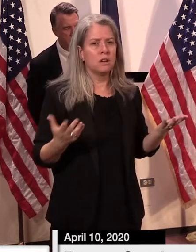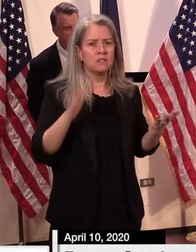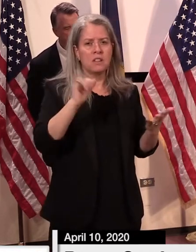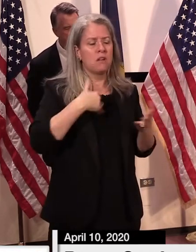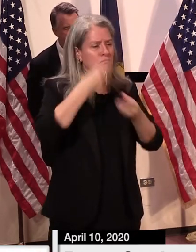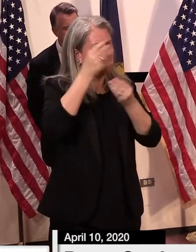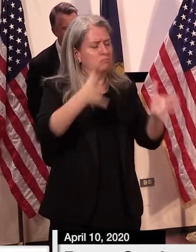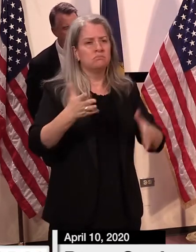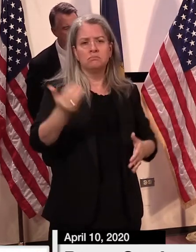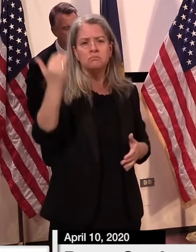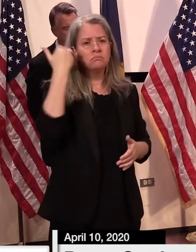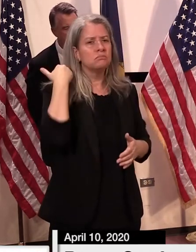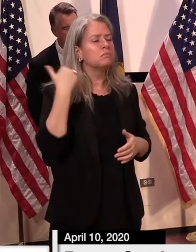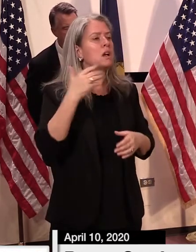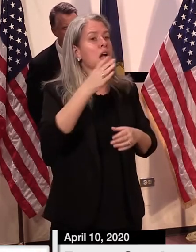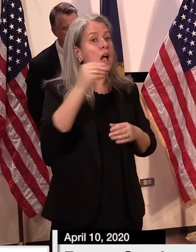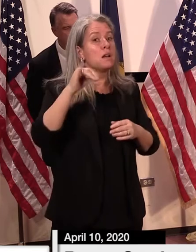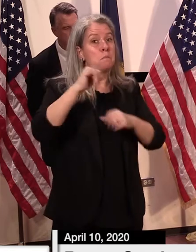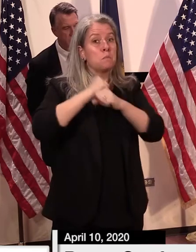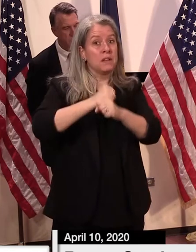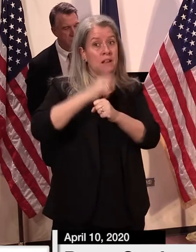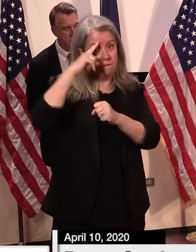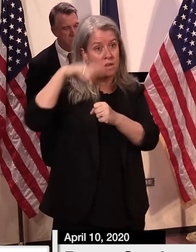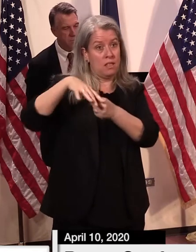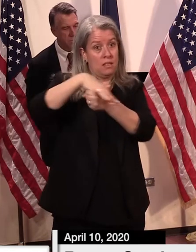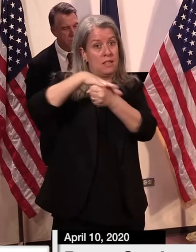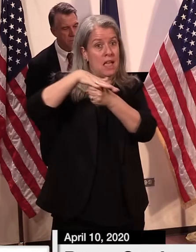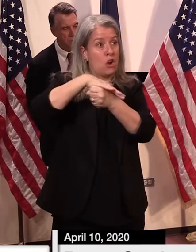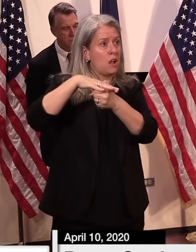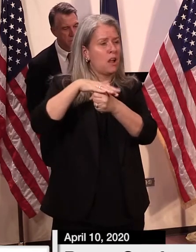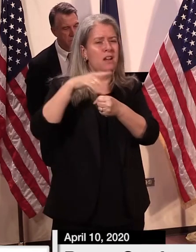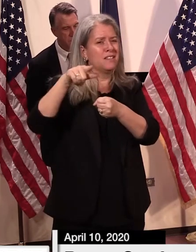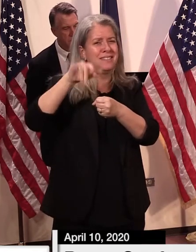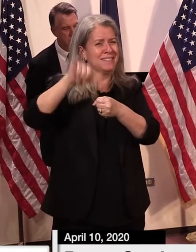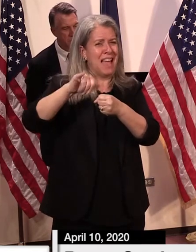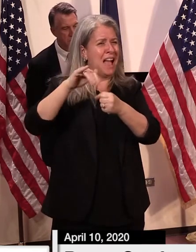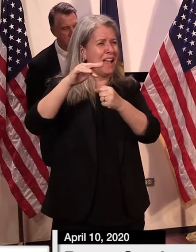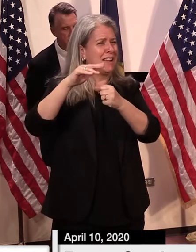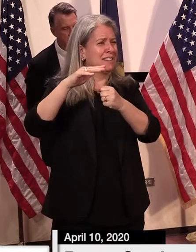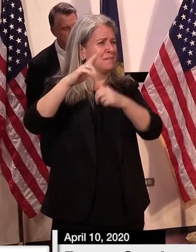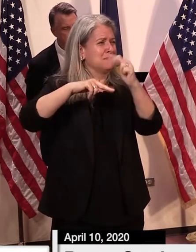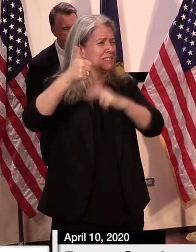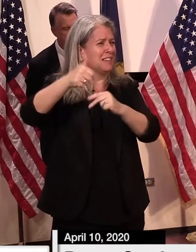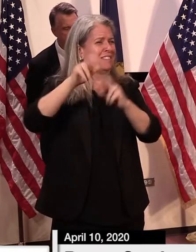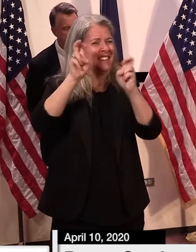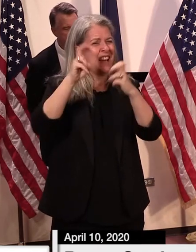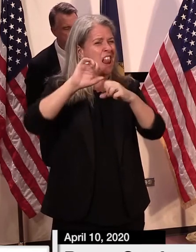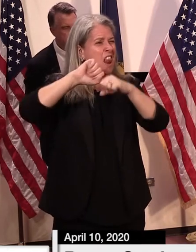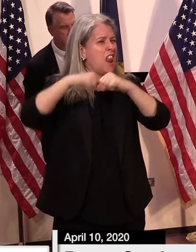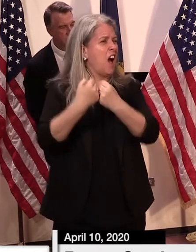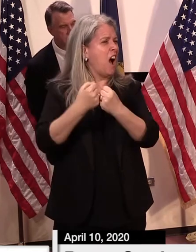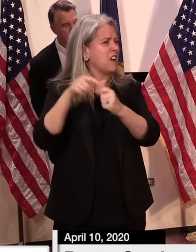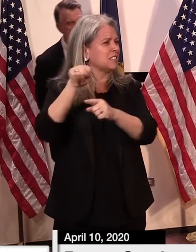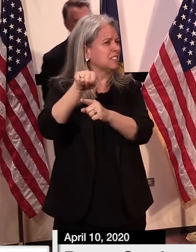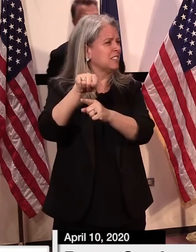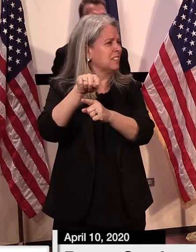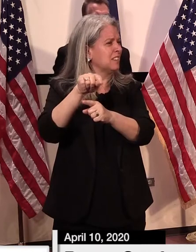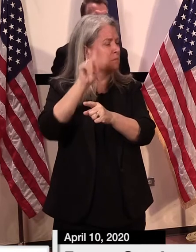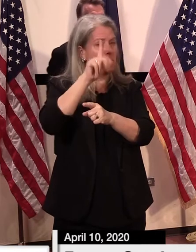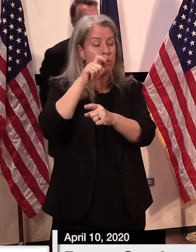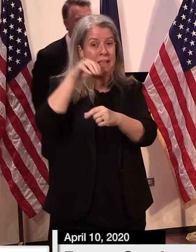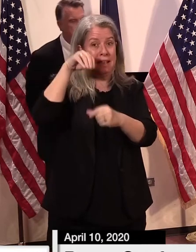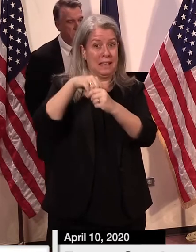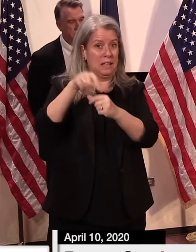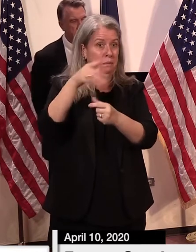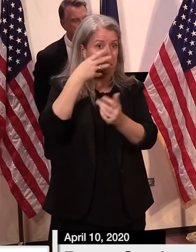we will continue to make sure that that facility is locked down in terms of those people that are in